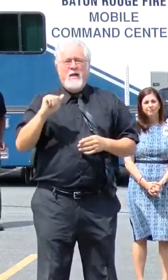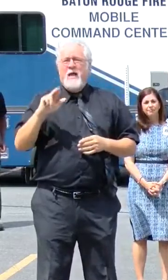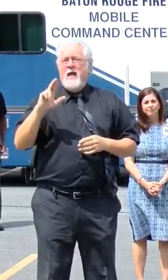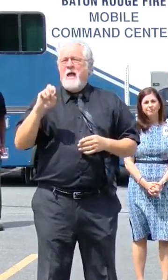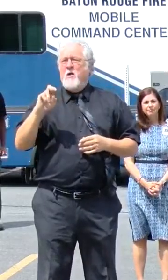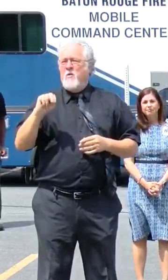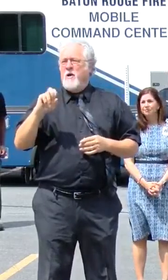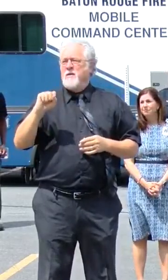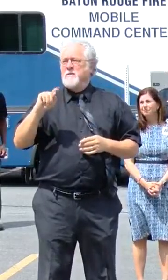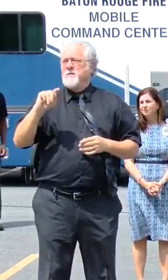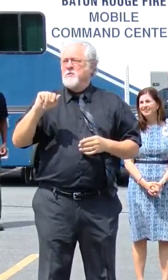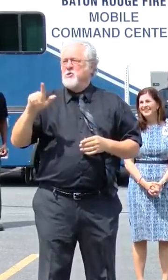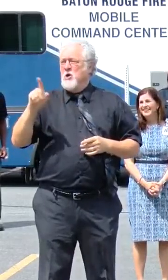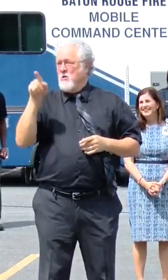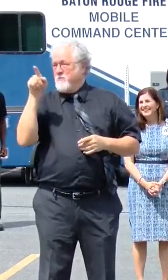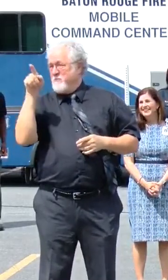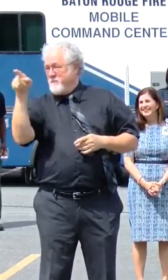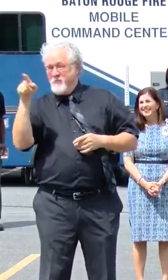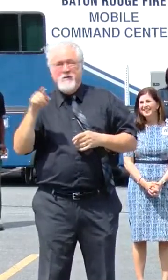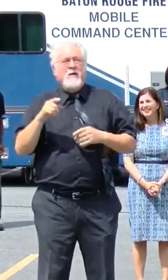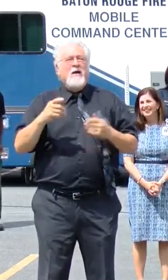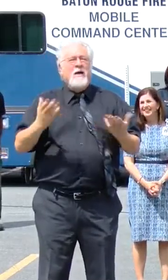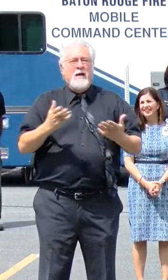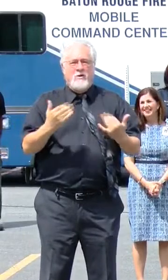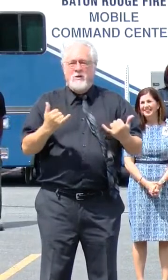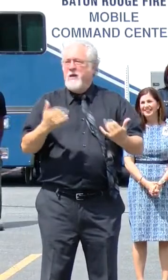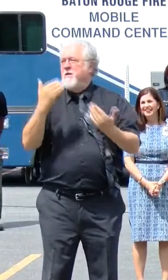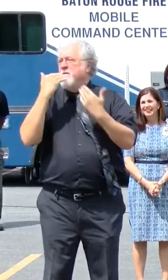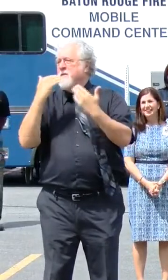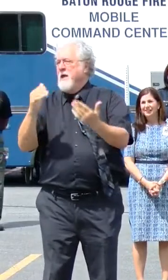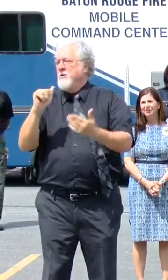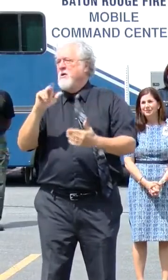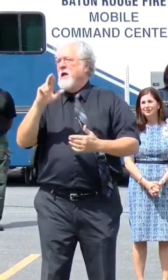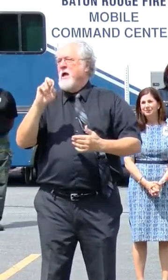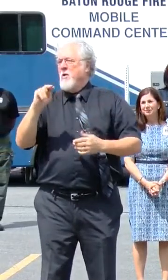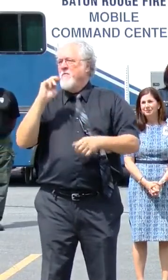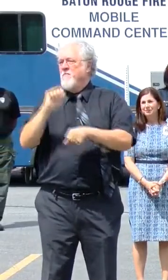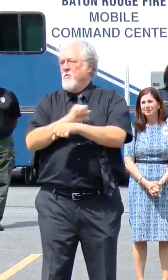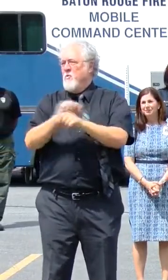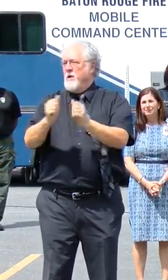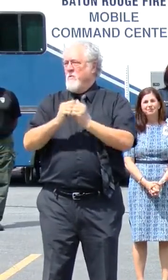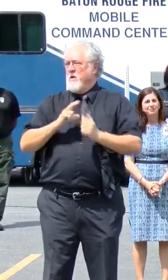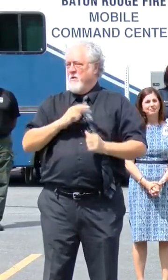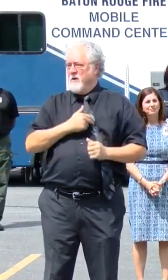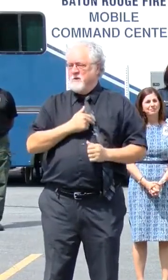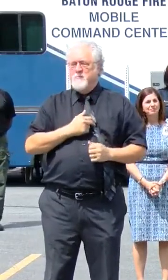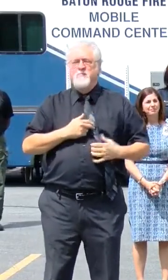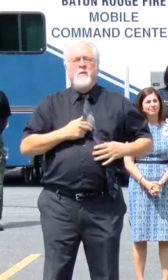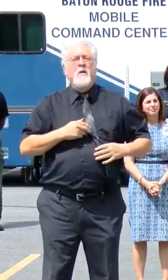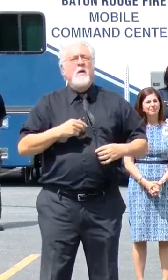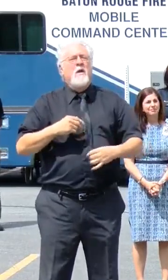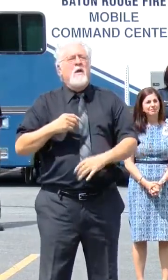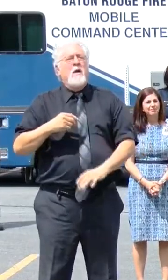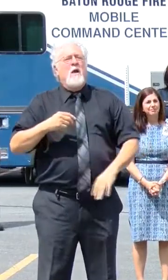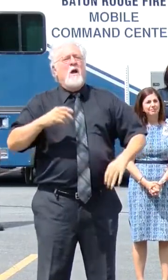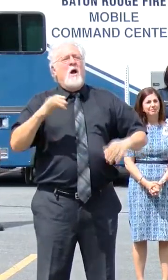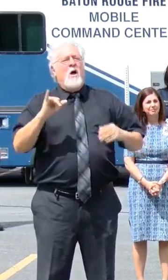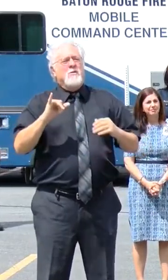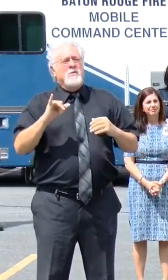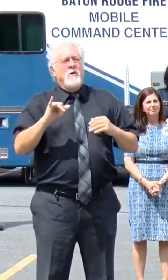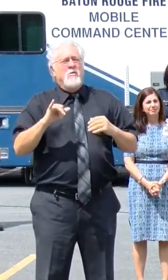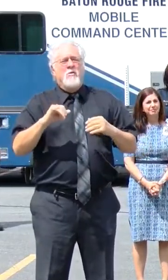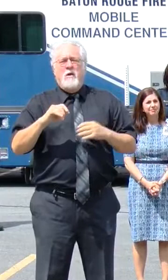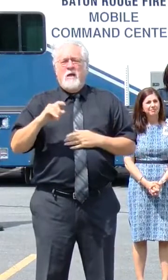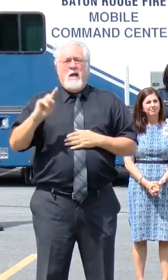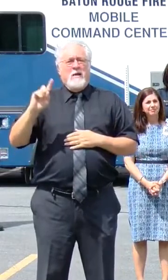Stahl is with us today, and thank you, Aaron, for working with us. Now, I want to say this. The fact that